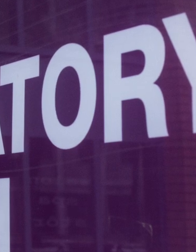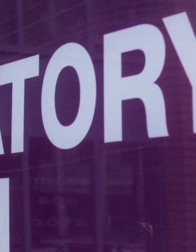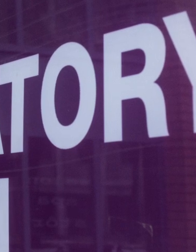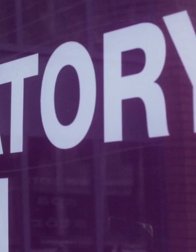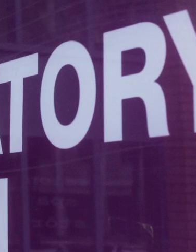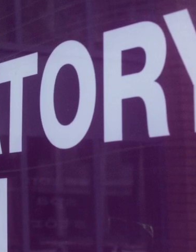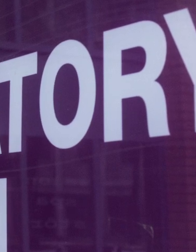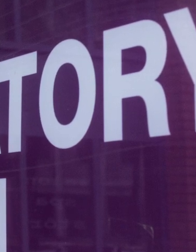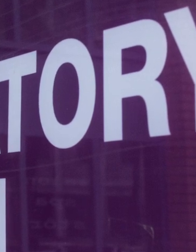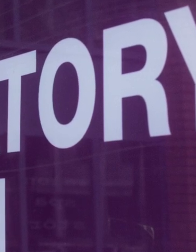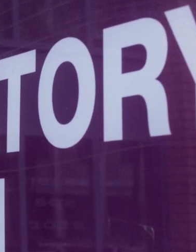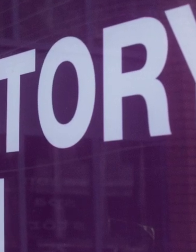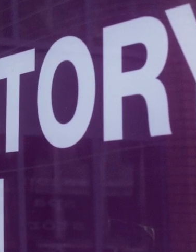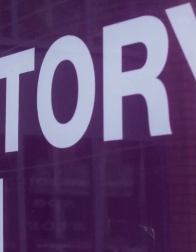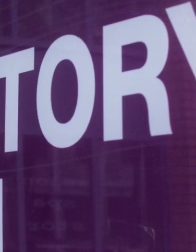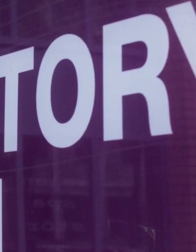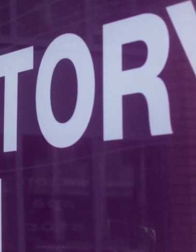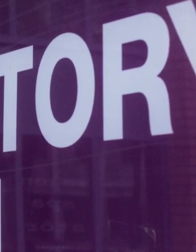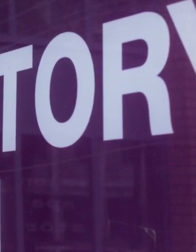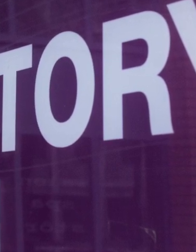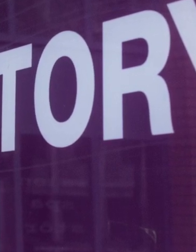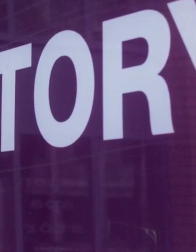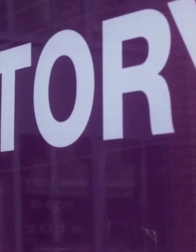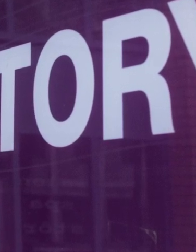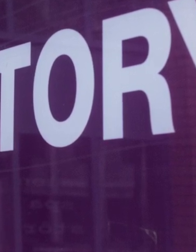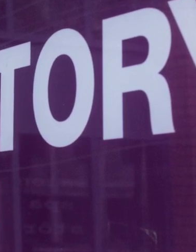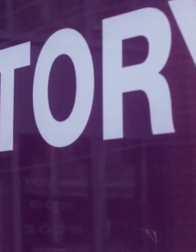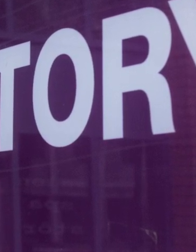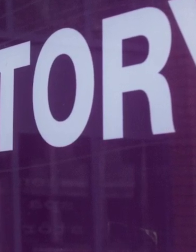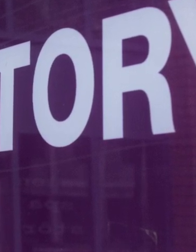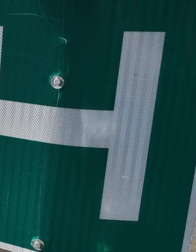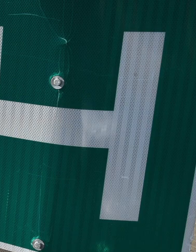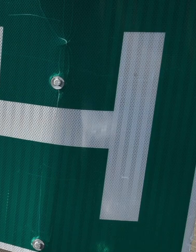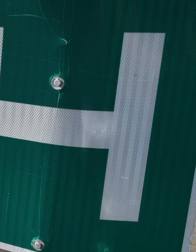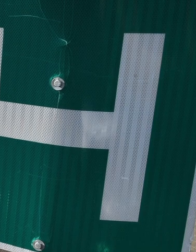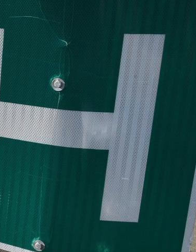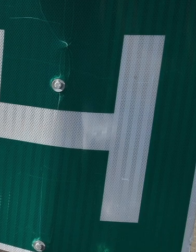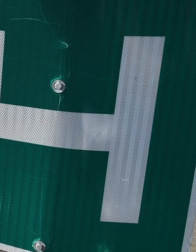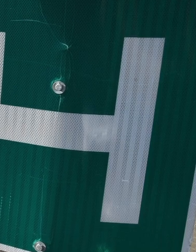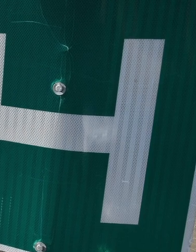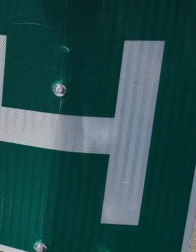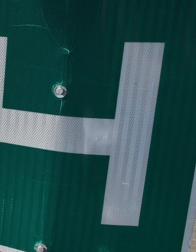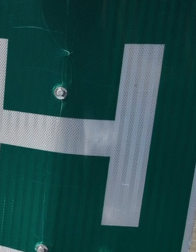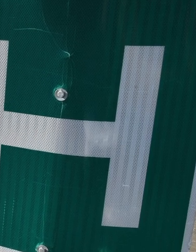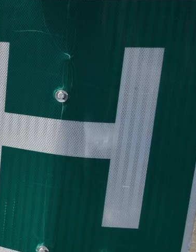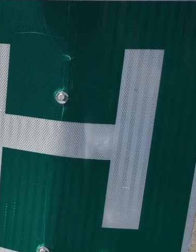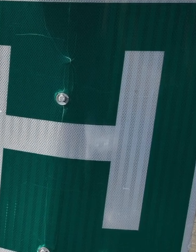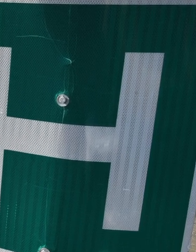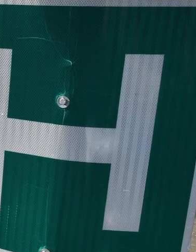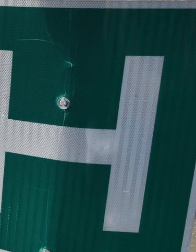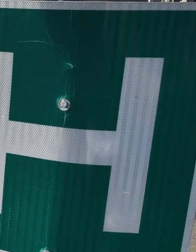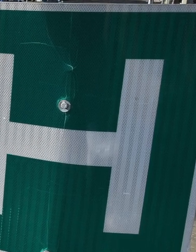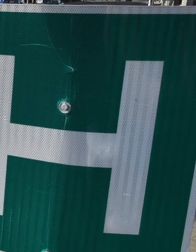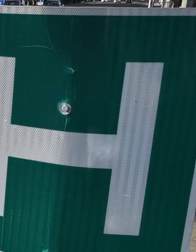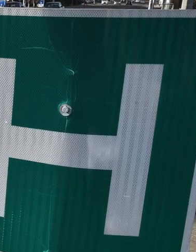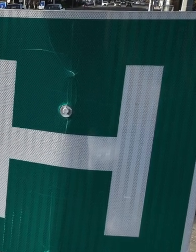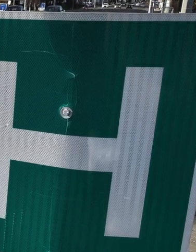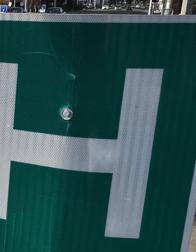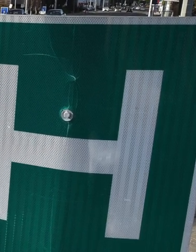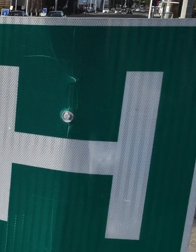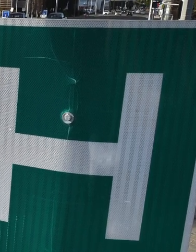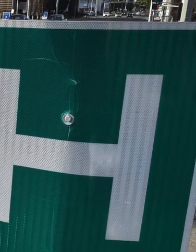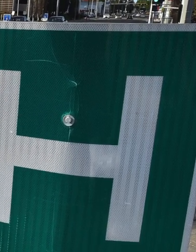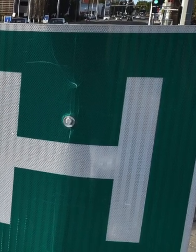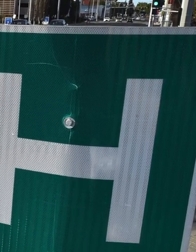few weeks. From the peak of 943 people in hospital on December 30th we have declined to